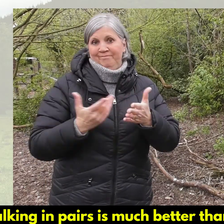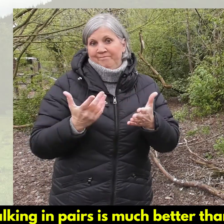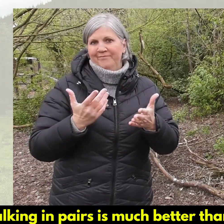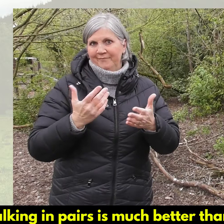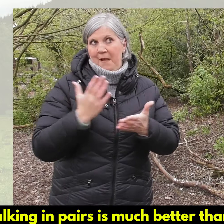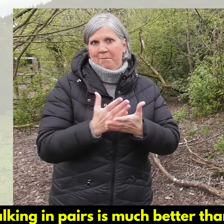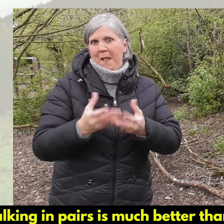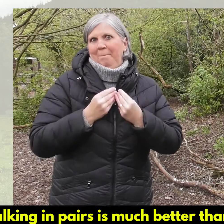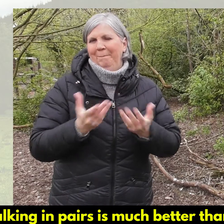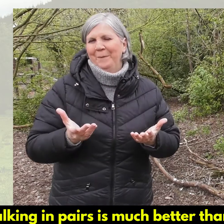can actually help.